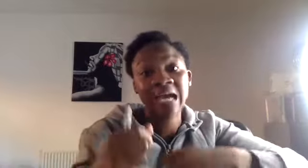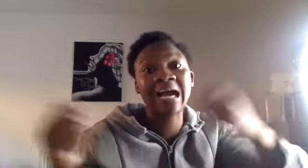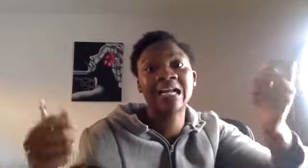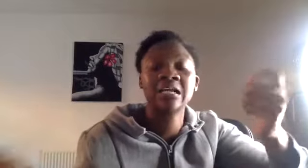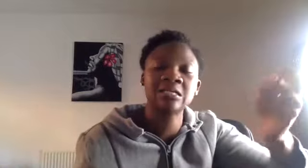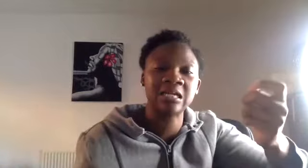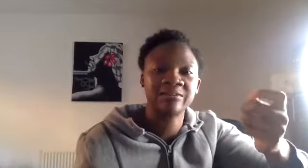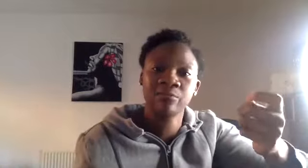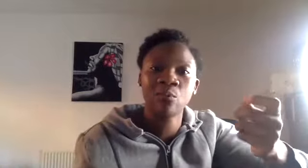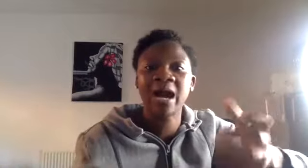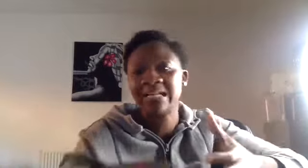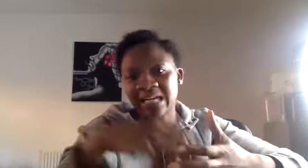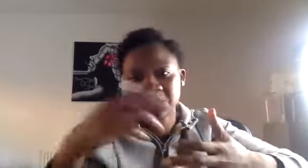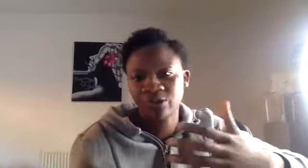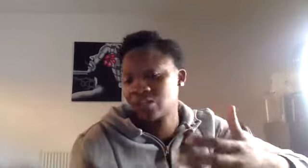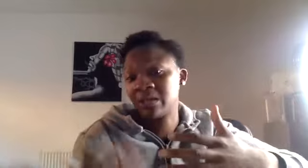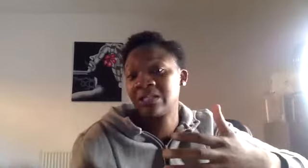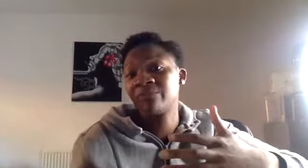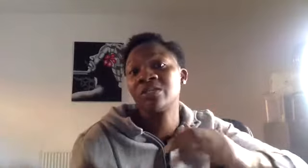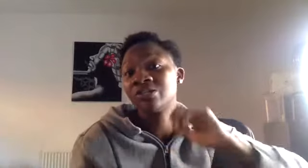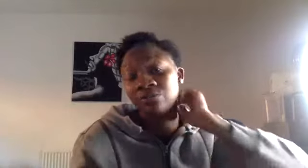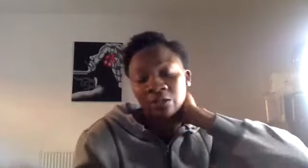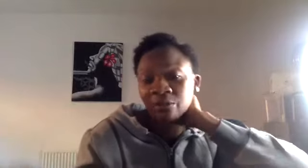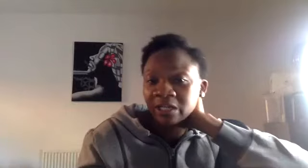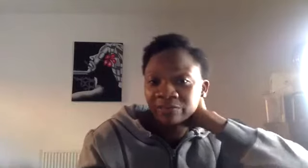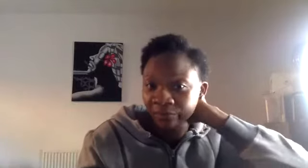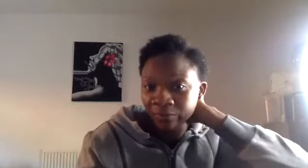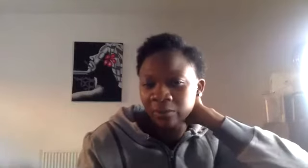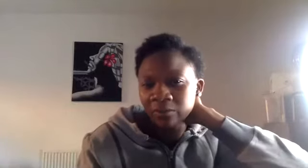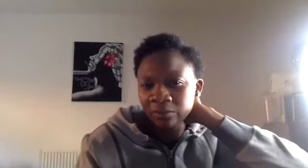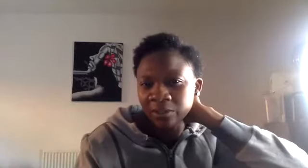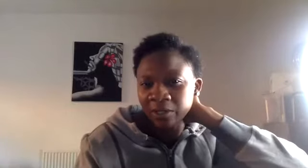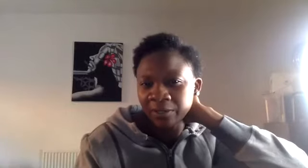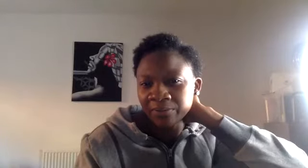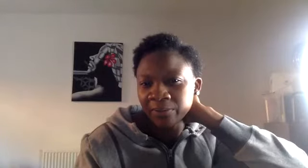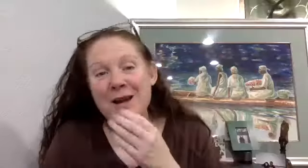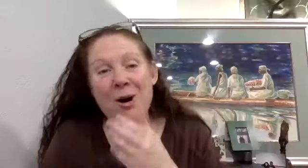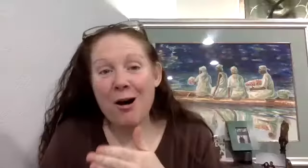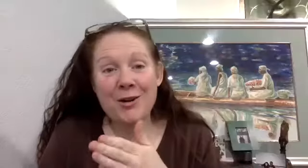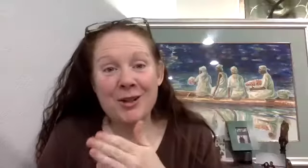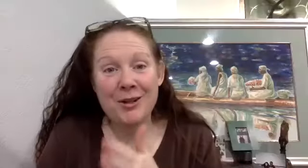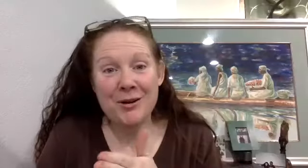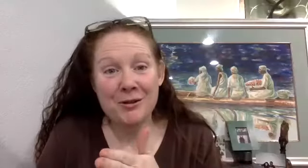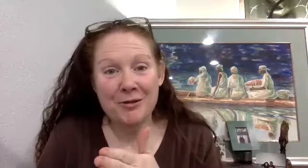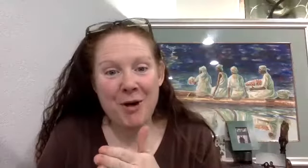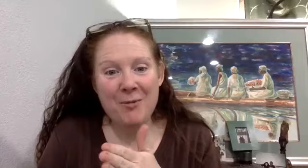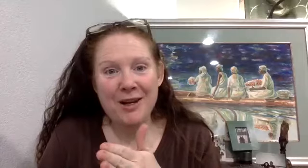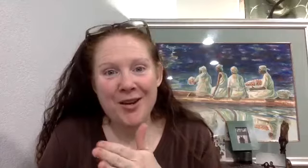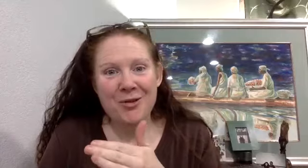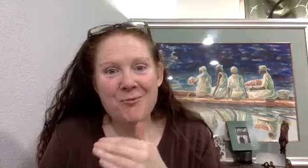handle it in a slightly different way to get the stretchability from the tissues that you're looking for, you know? I am honoured to know you. I mean, the